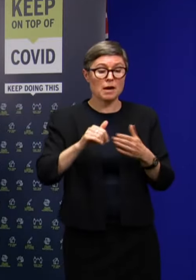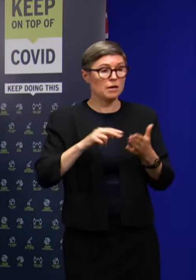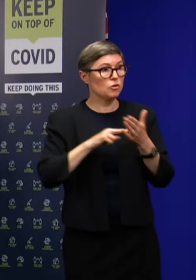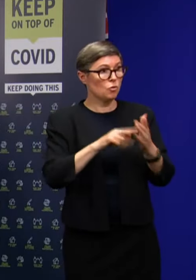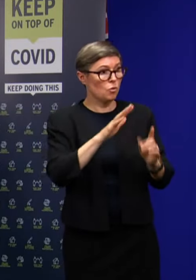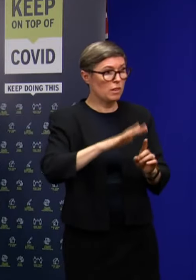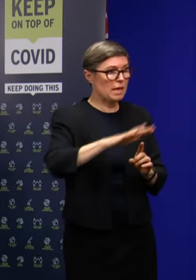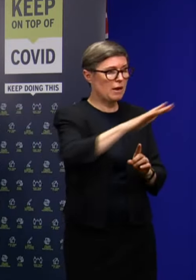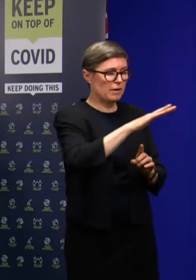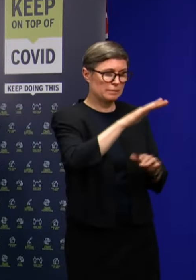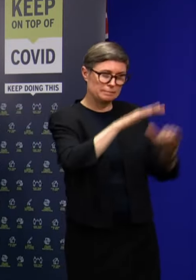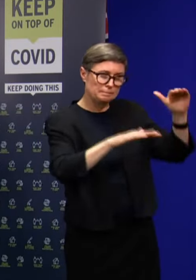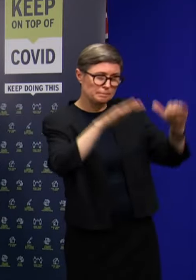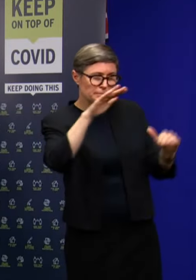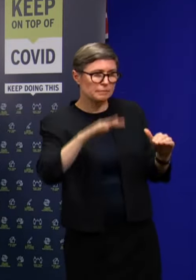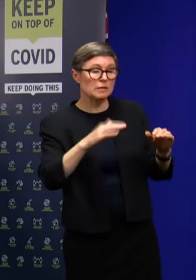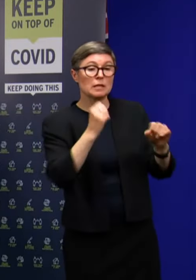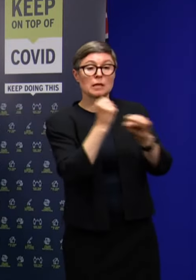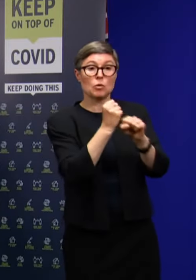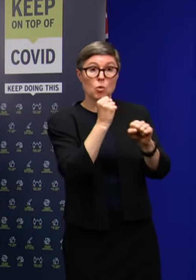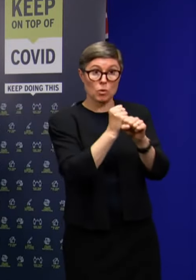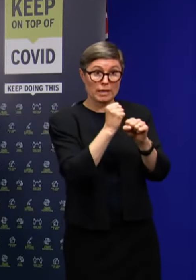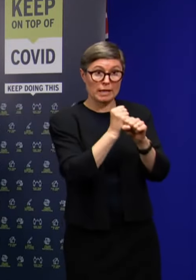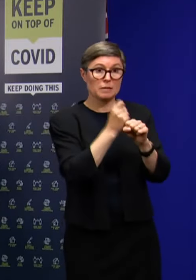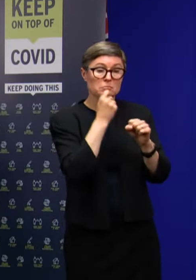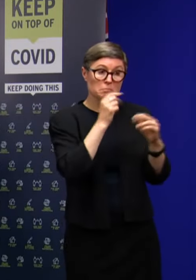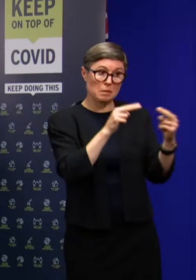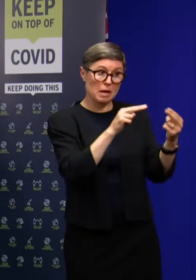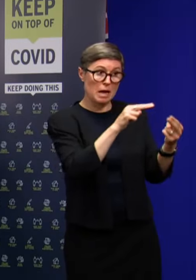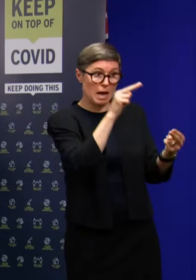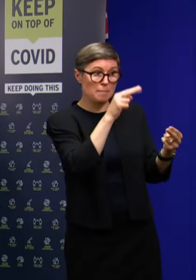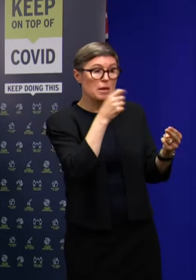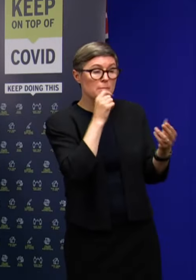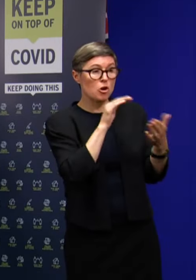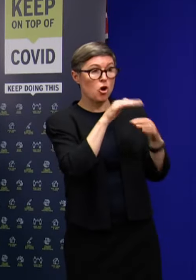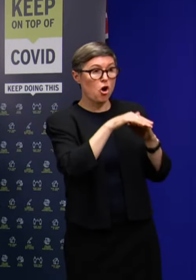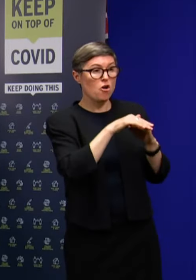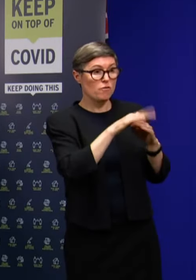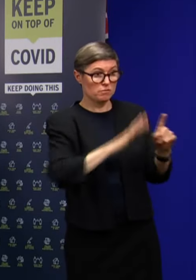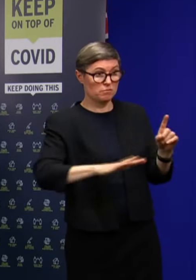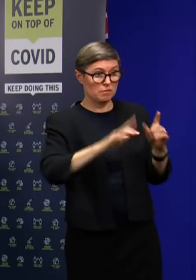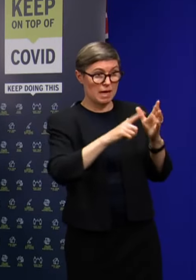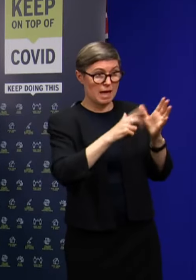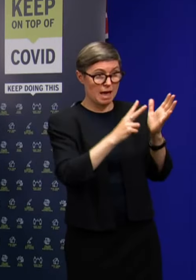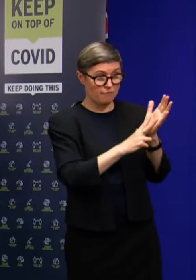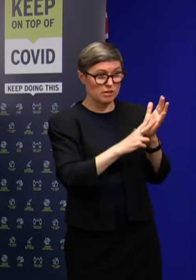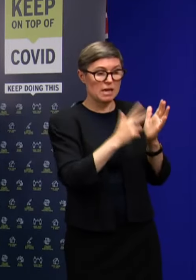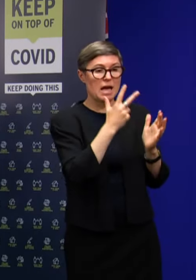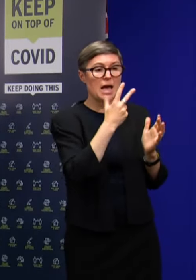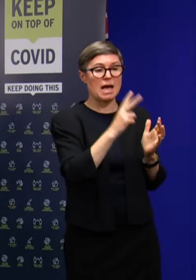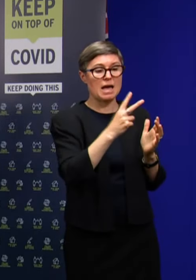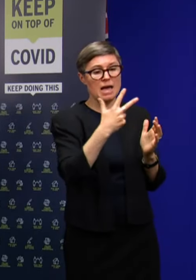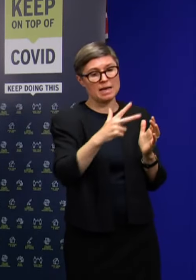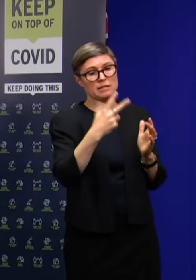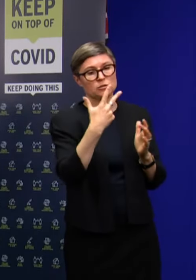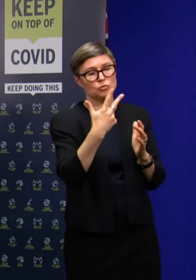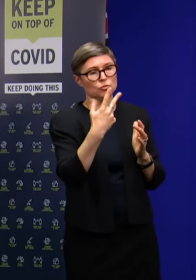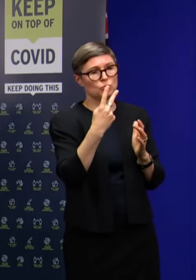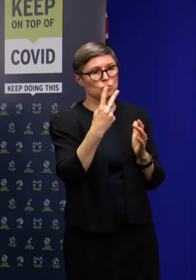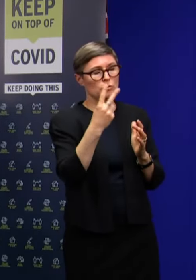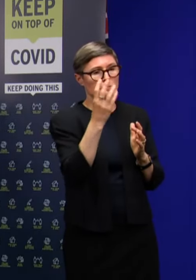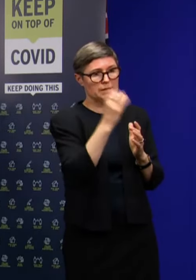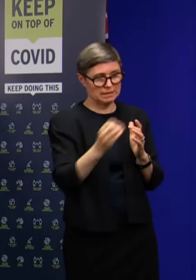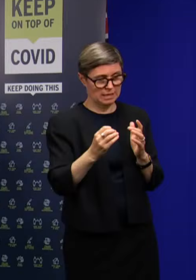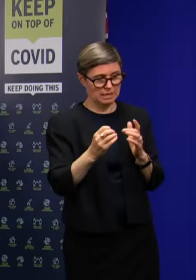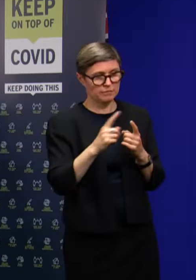As of Monday, the LGA of Glenorchy is doing slightly better than the state average rate with 82 per cent of people aged 16 and above with a